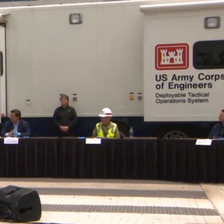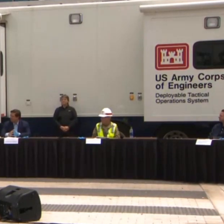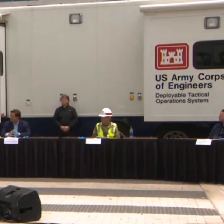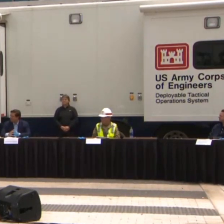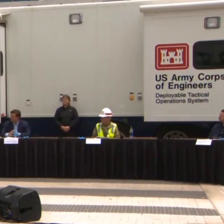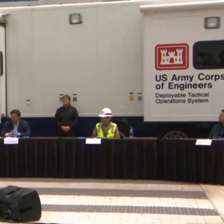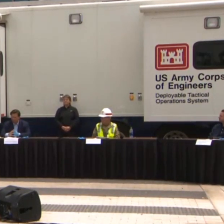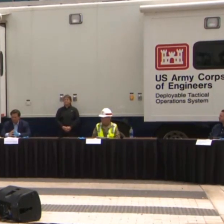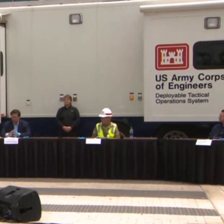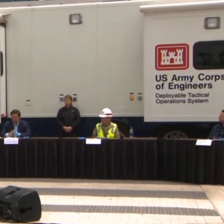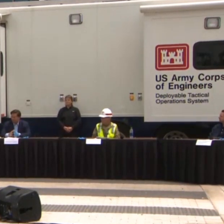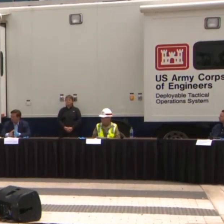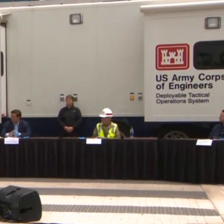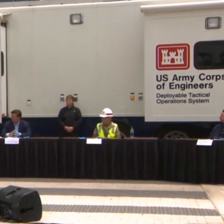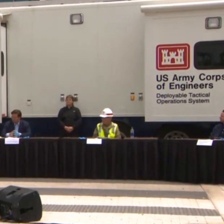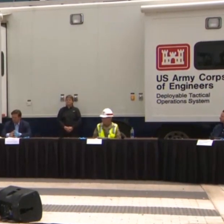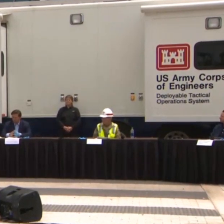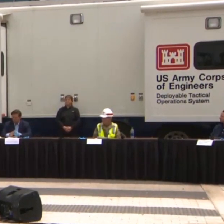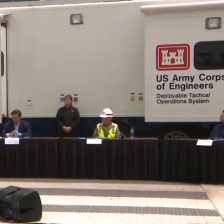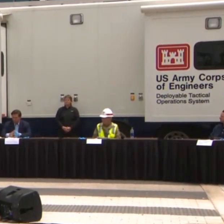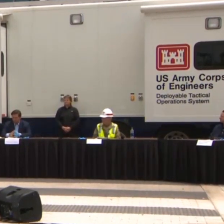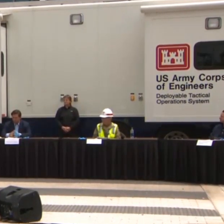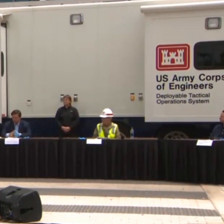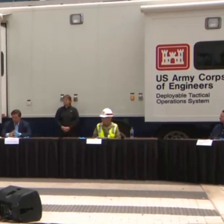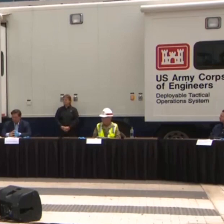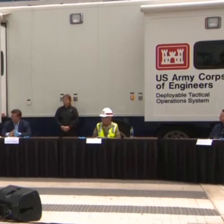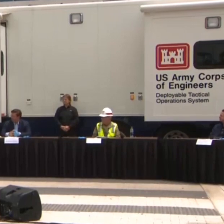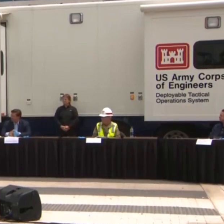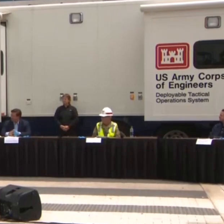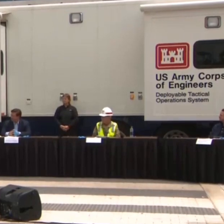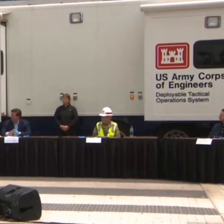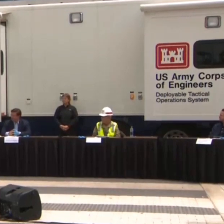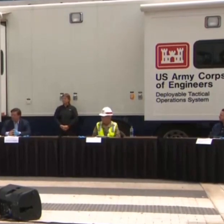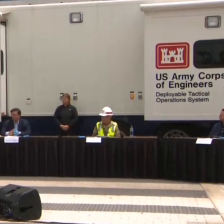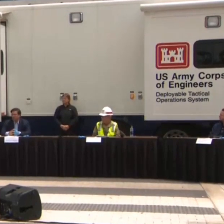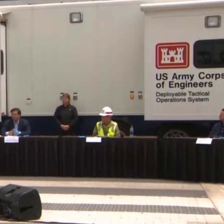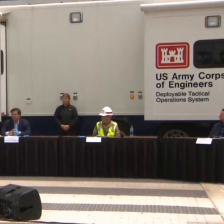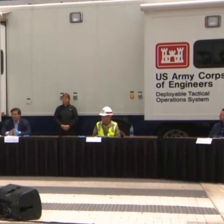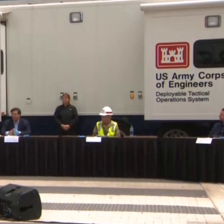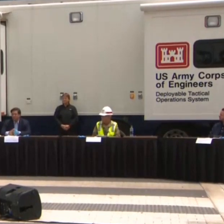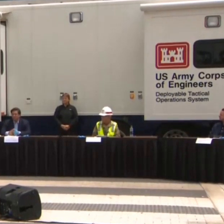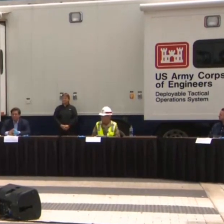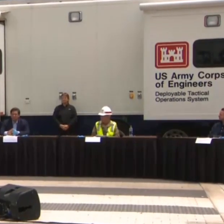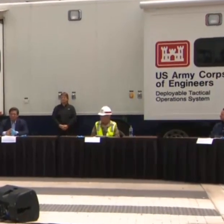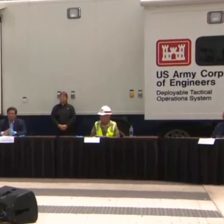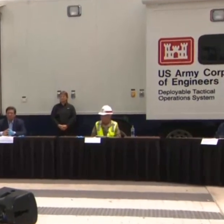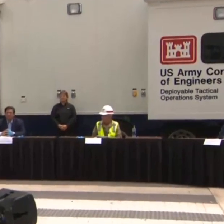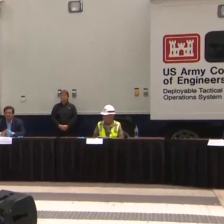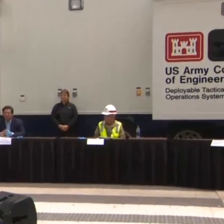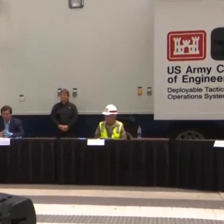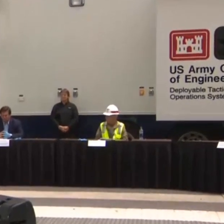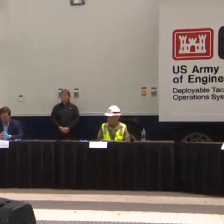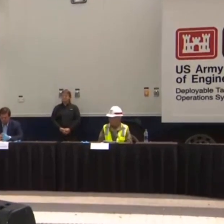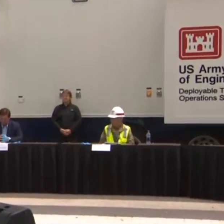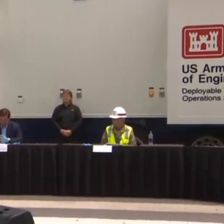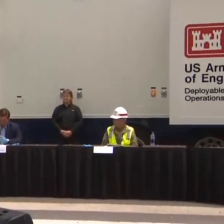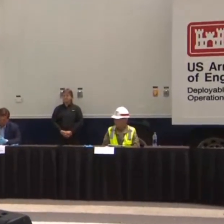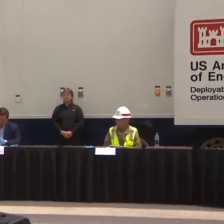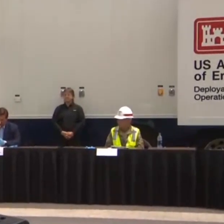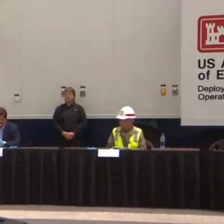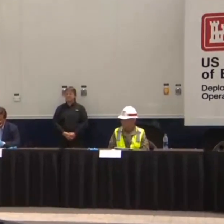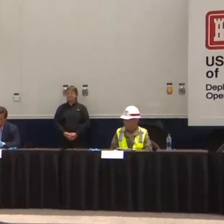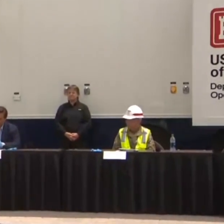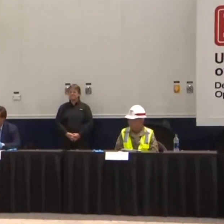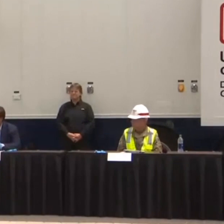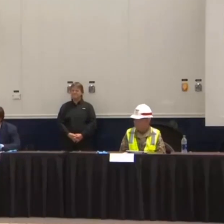lograr este hospital. Una cosa más, este hospital, si se necesita más capacidad, también puede aumentar, hacer hasta